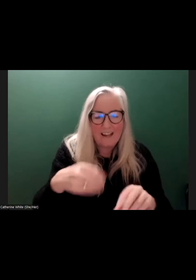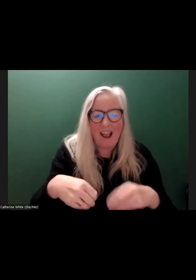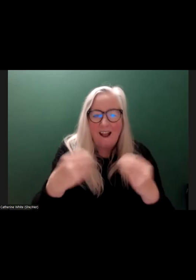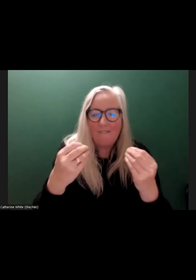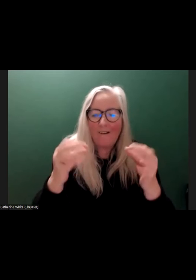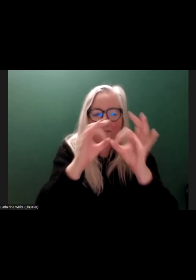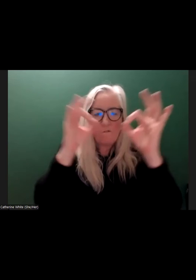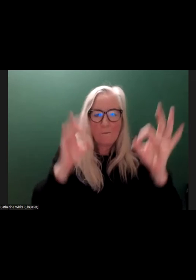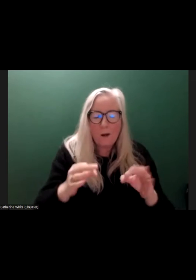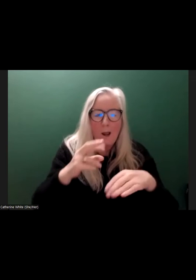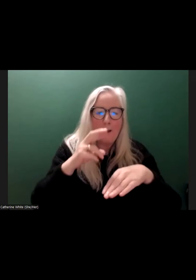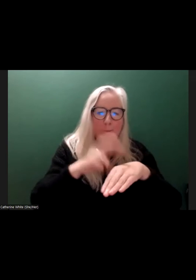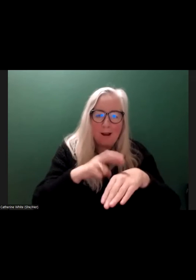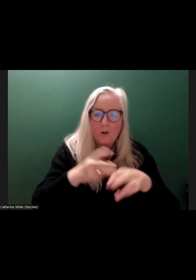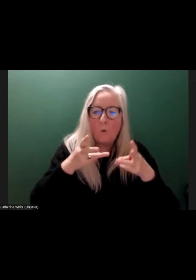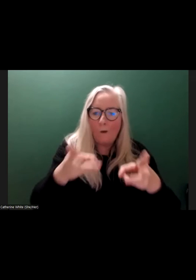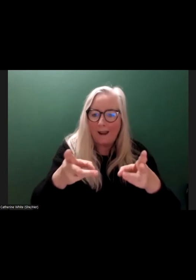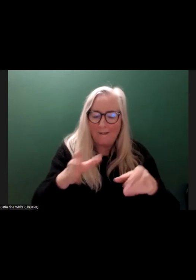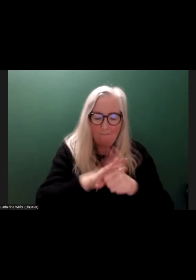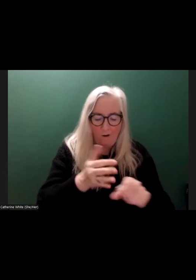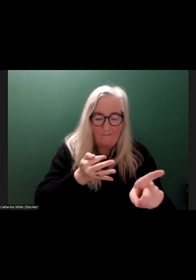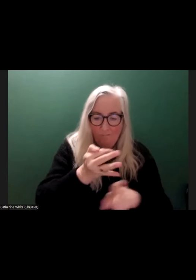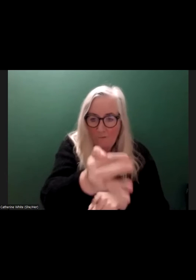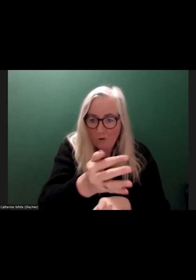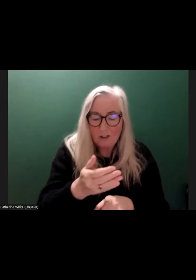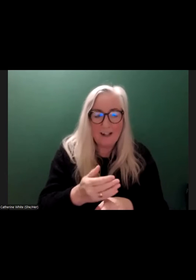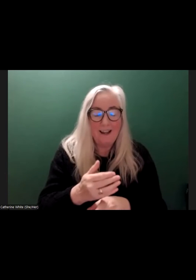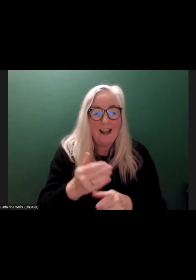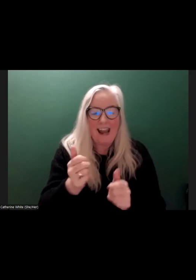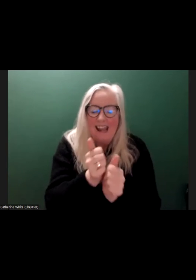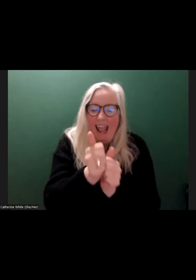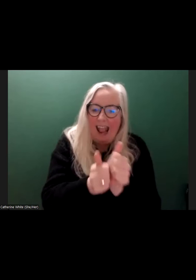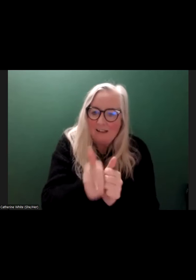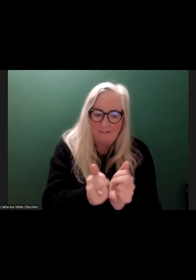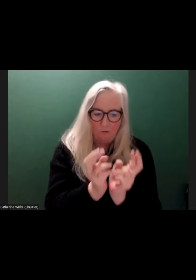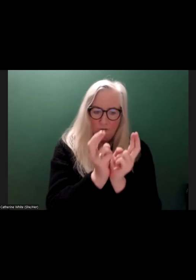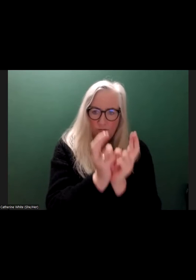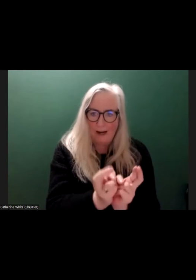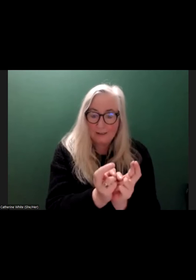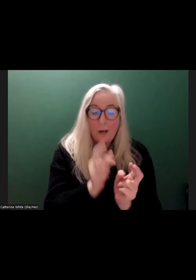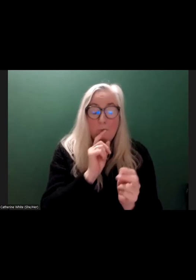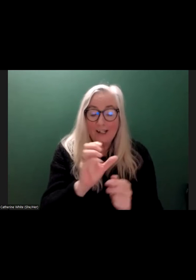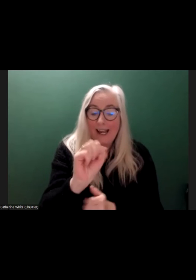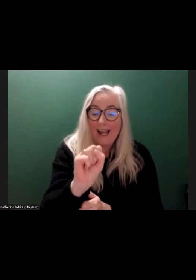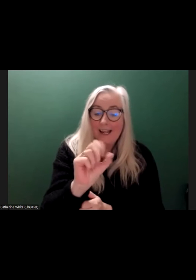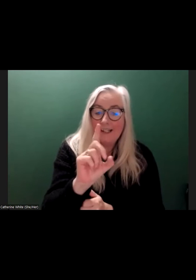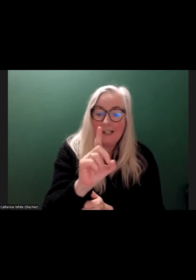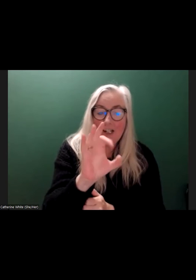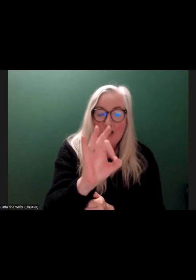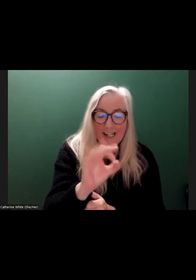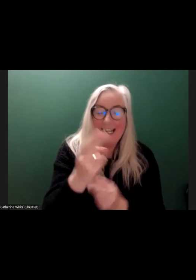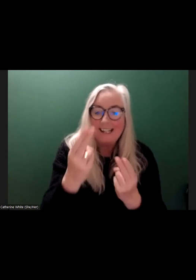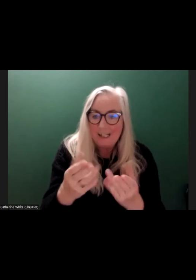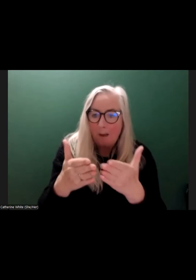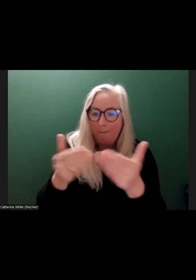of a better path forward for the future, if they were, you know, enacted right. But the Sustainable Development Goals have to have buy-in from